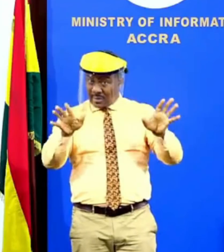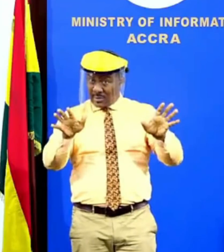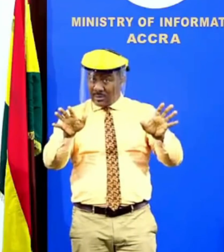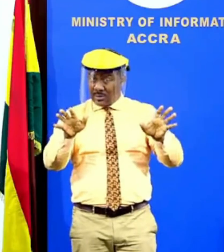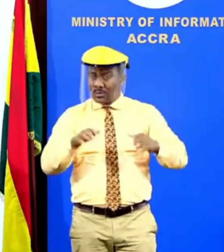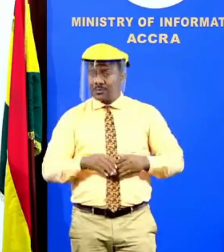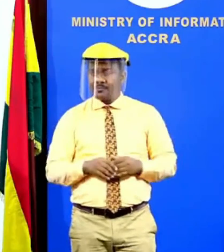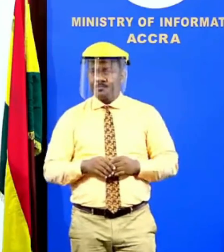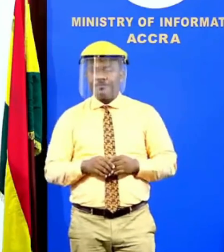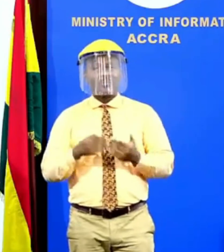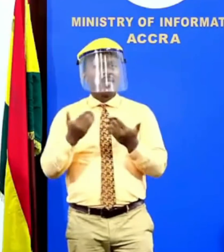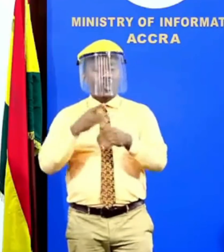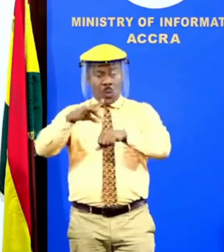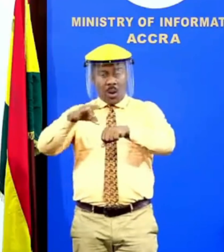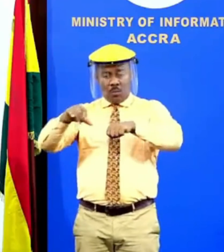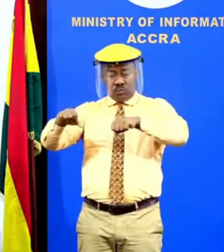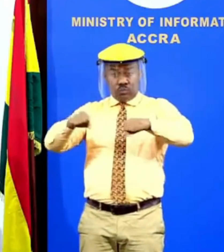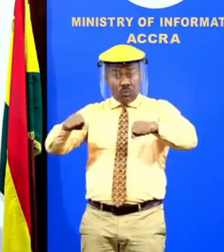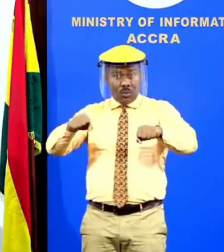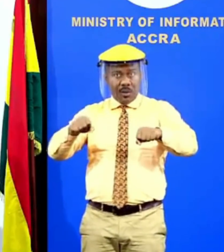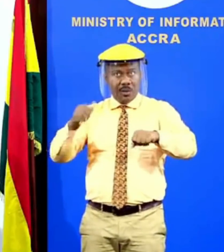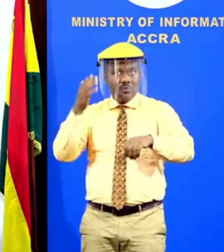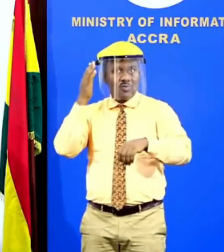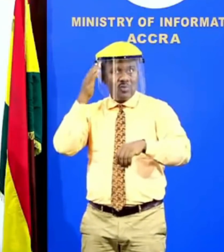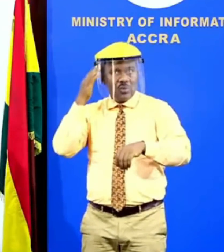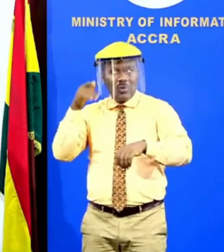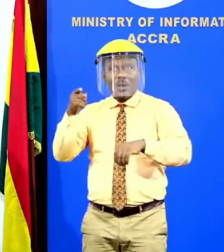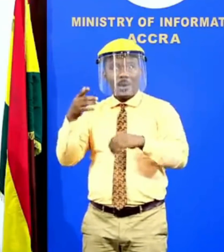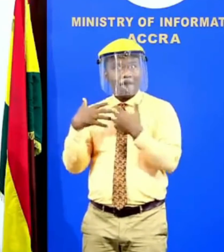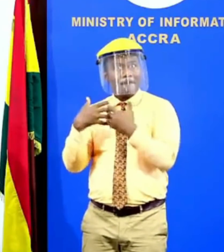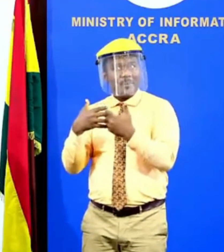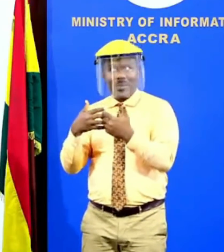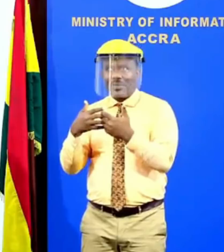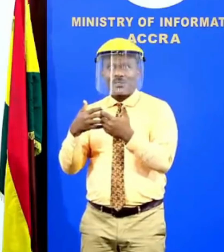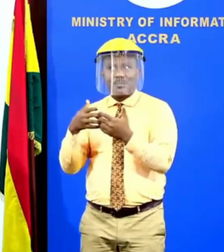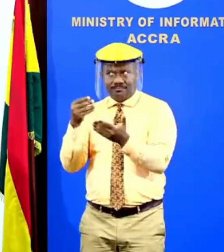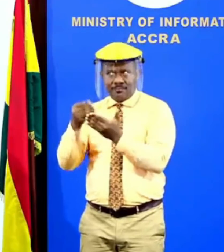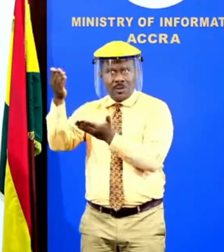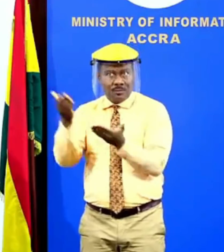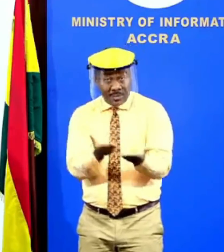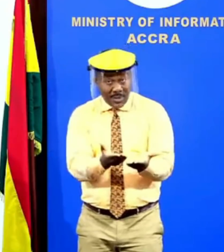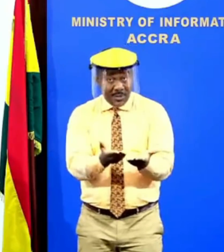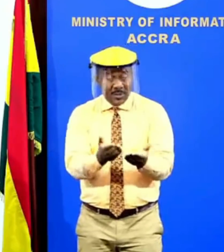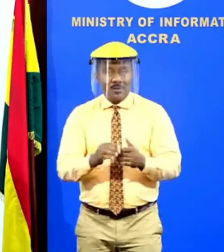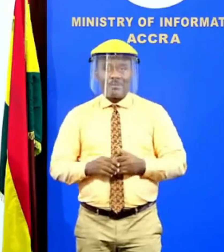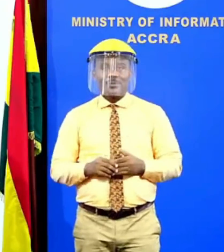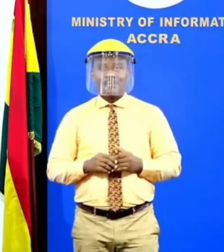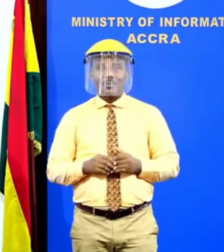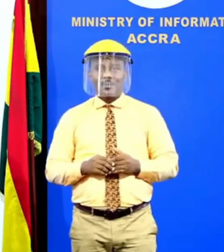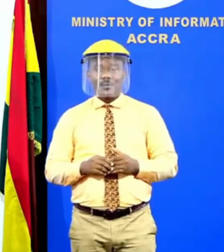seismic equipment have been procured and installed at all the candidate sites that we have identified and currently